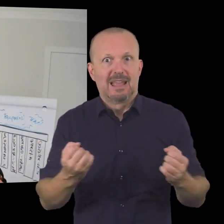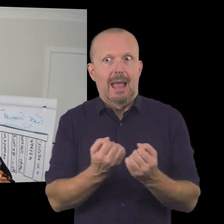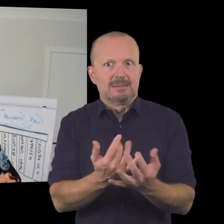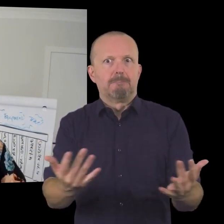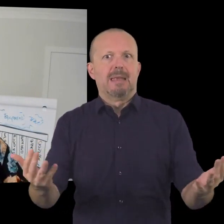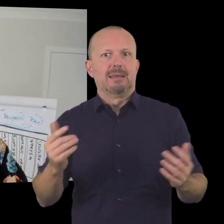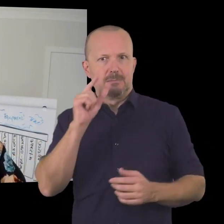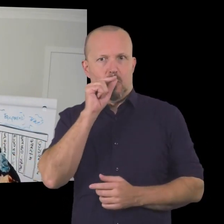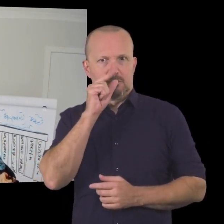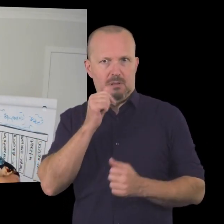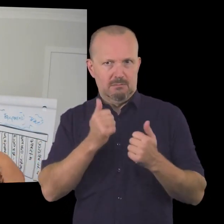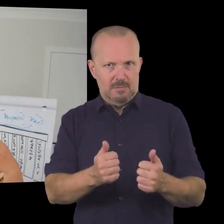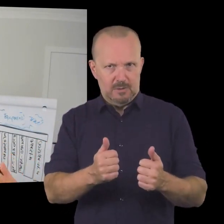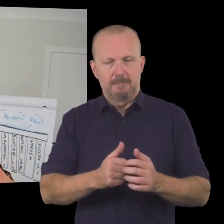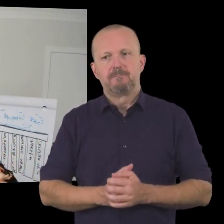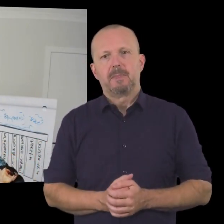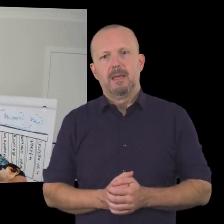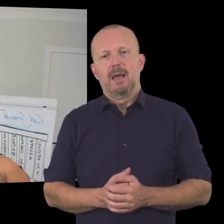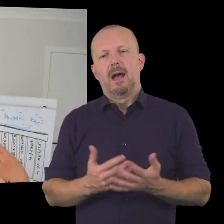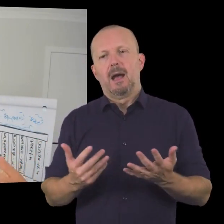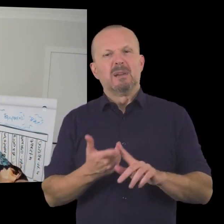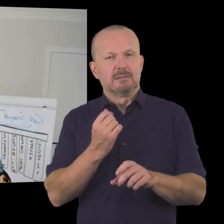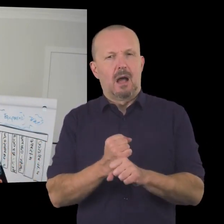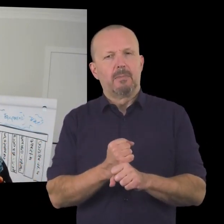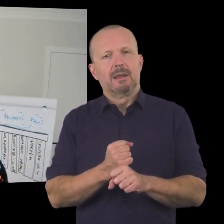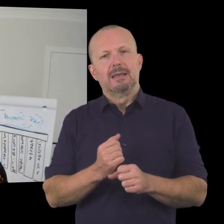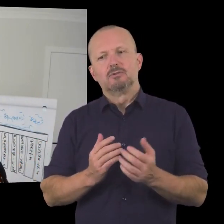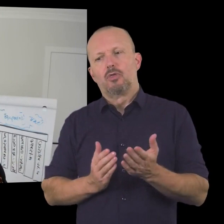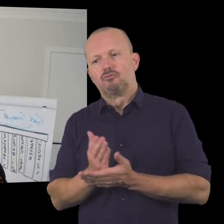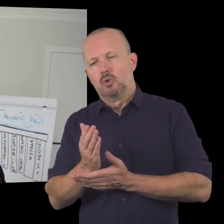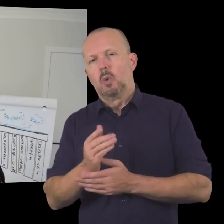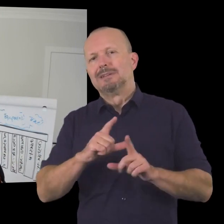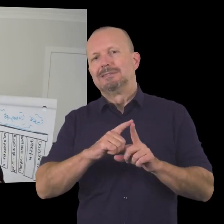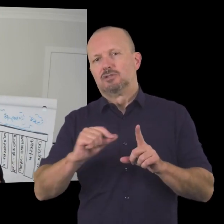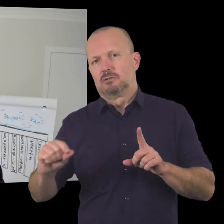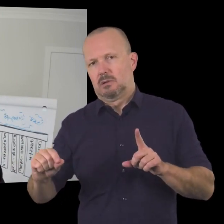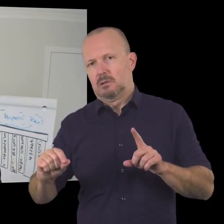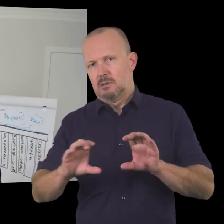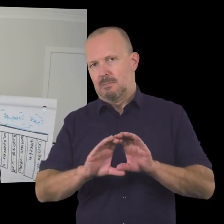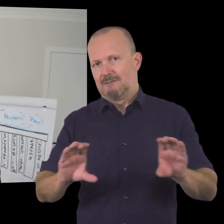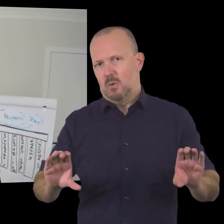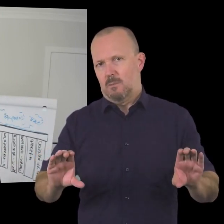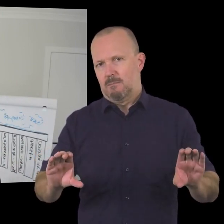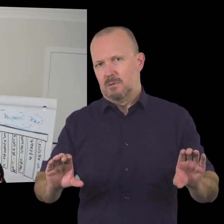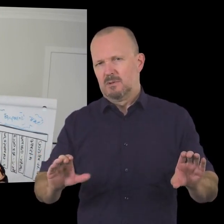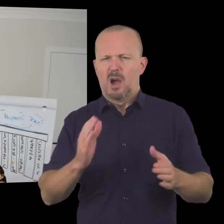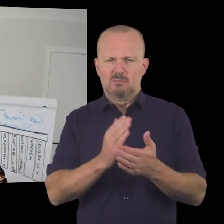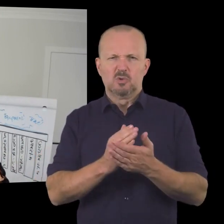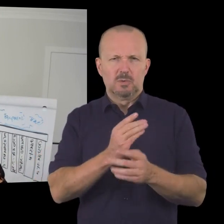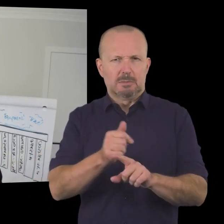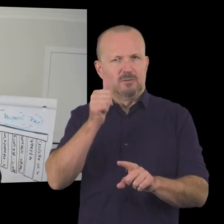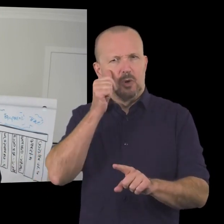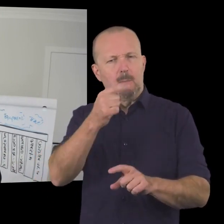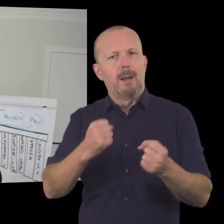take and make as many opportunities as you can to make the ask uh and that is through uh digital platforms so